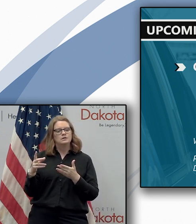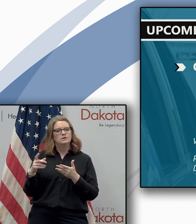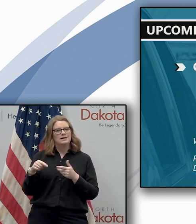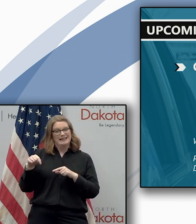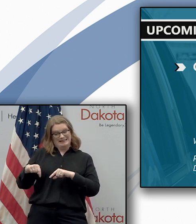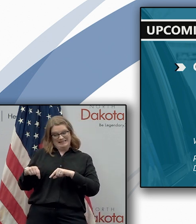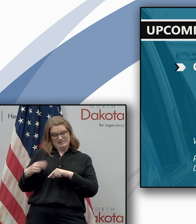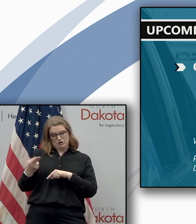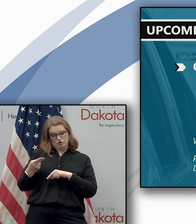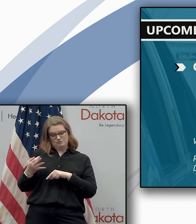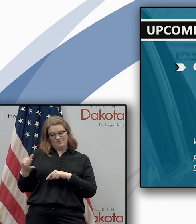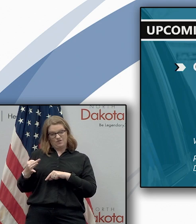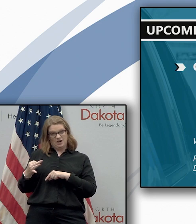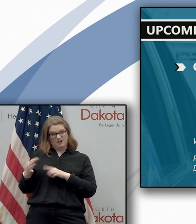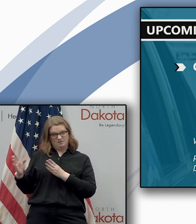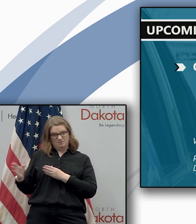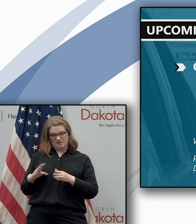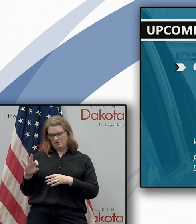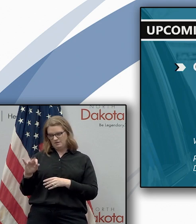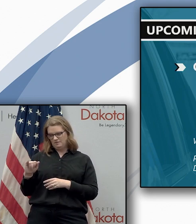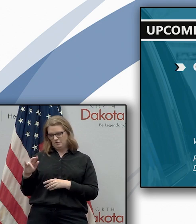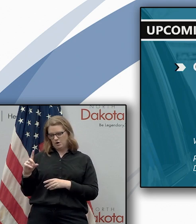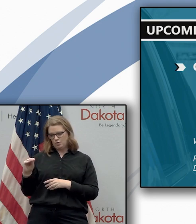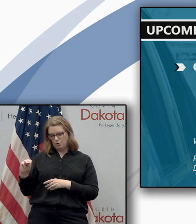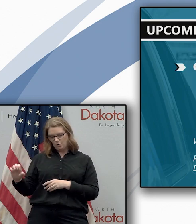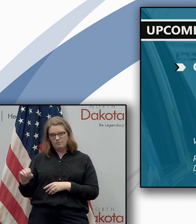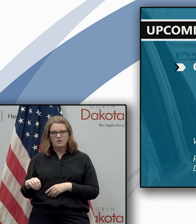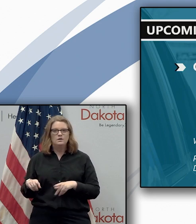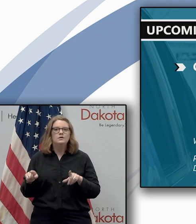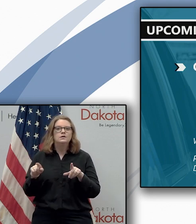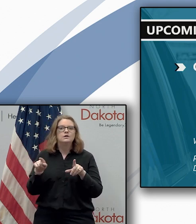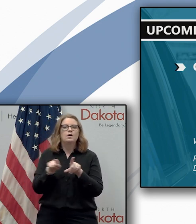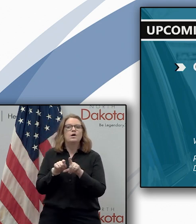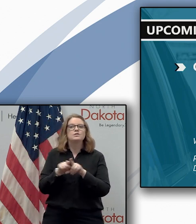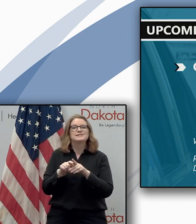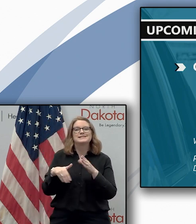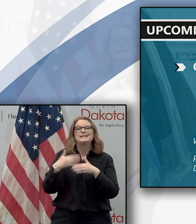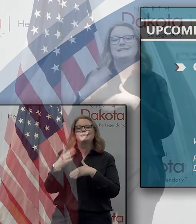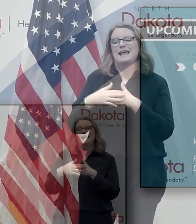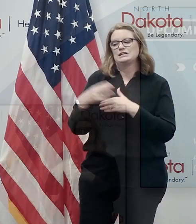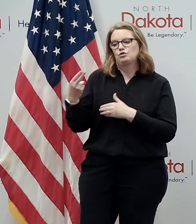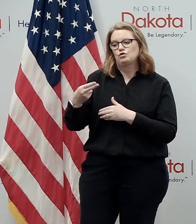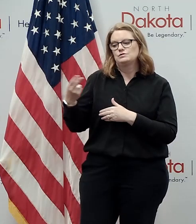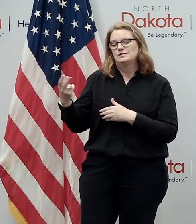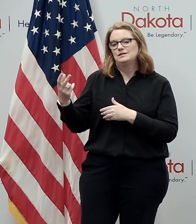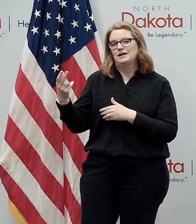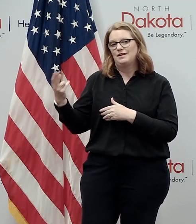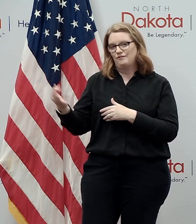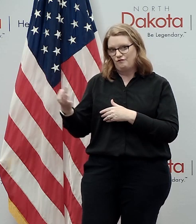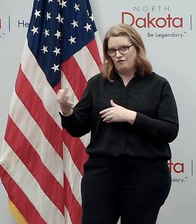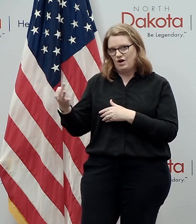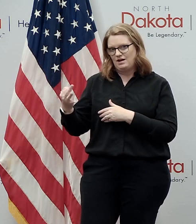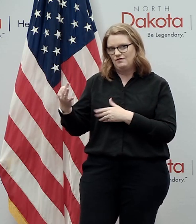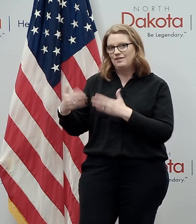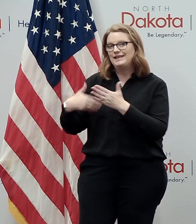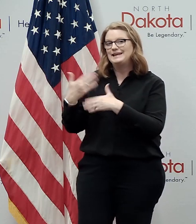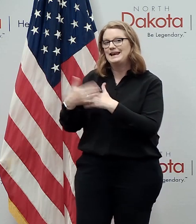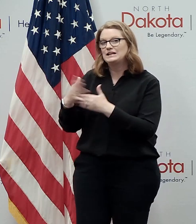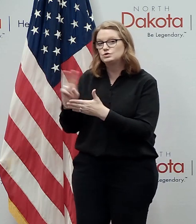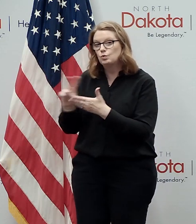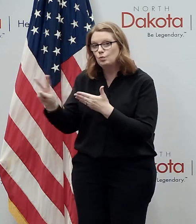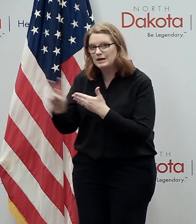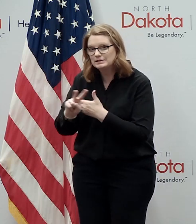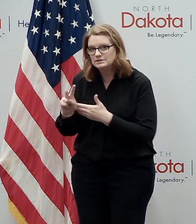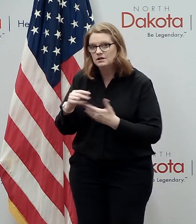this on this thursday and friday but we're also planning to do it on thursday and friday for the next three weeks the reason why we're choosing thursday and friday for the